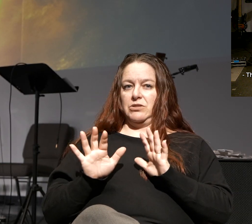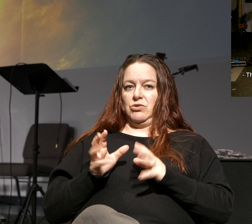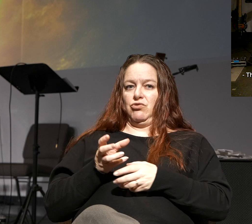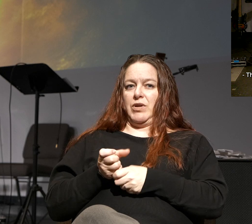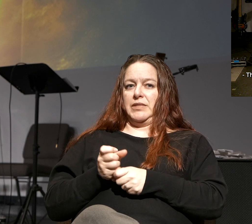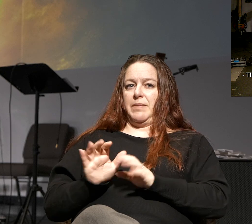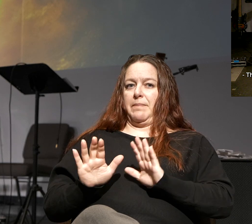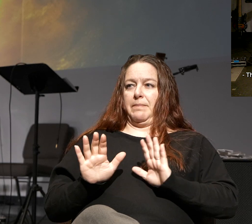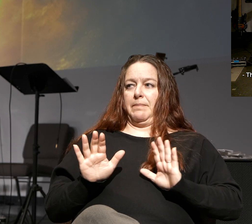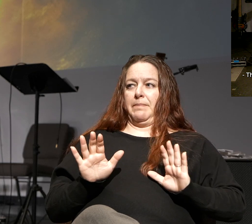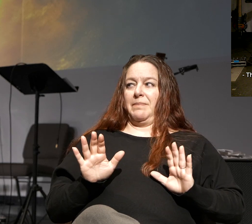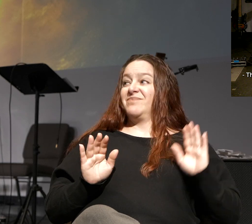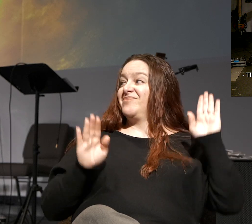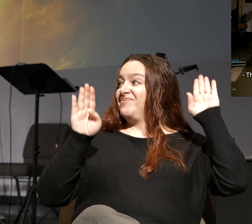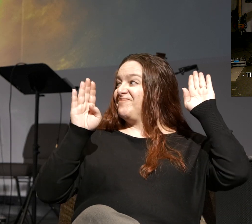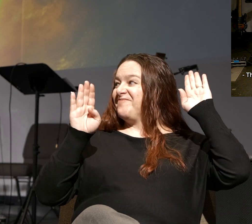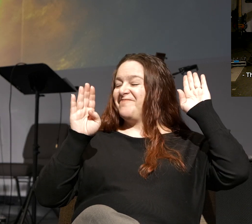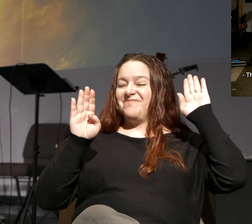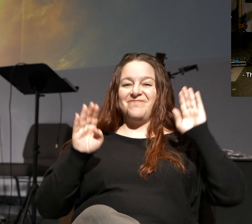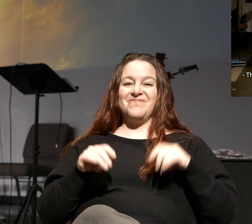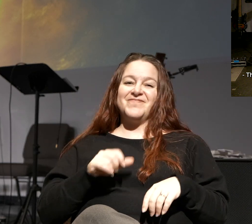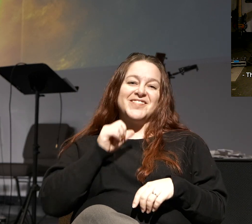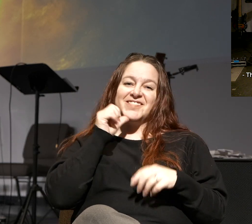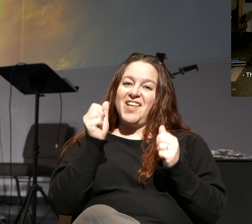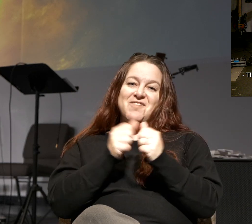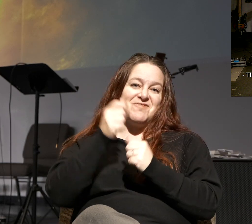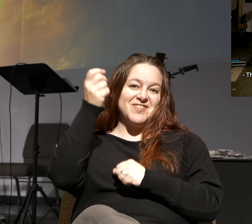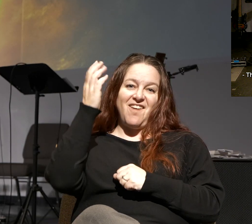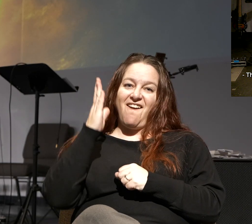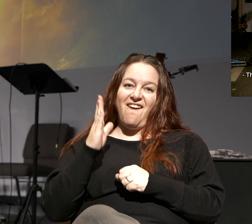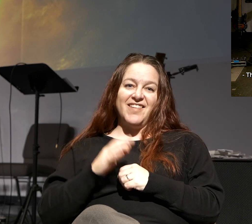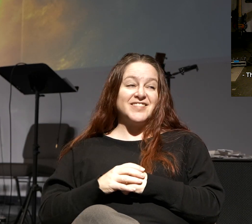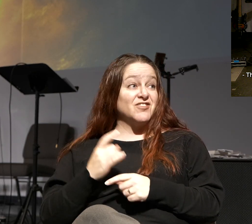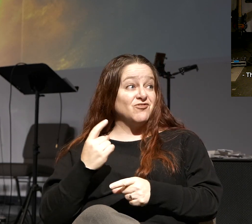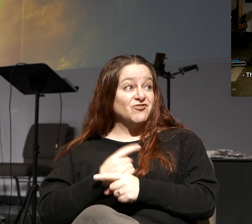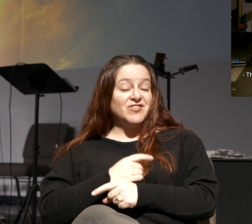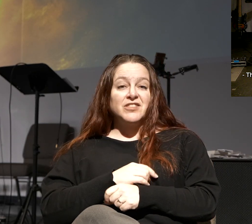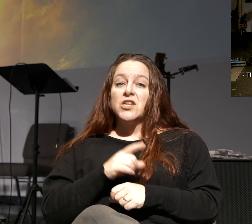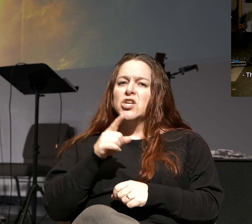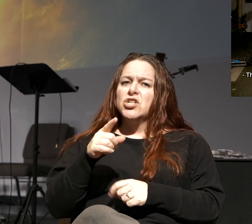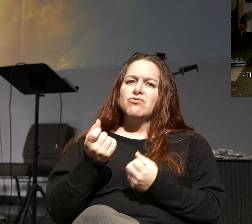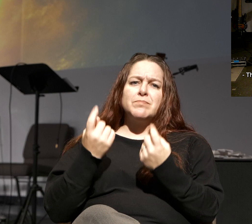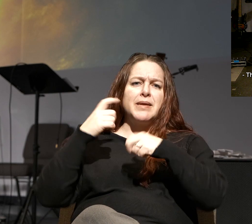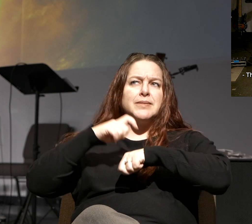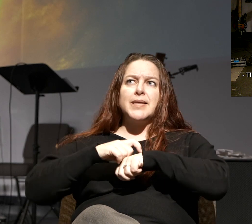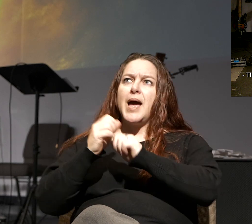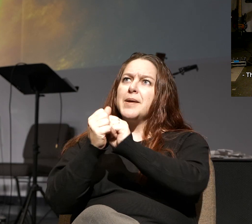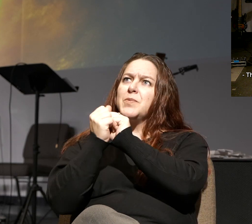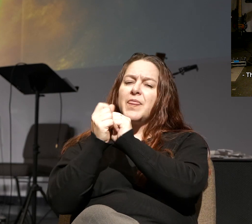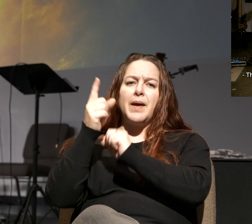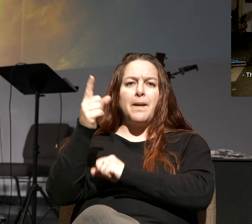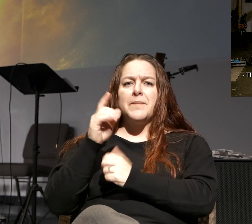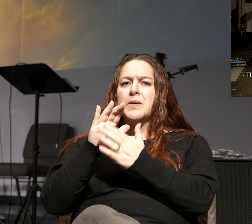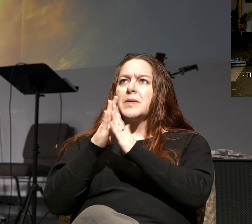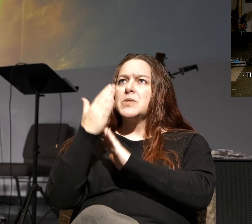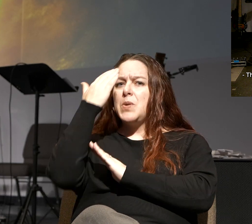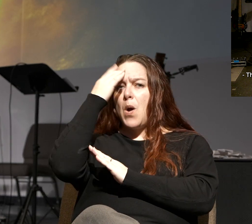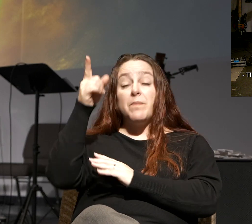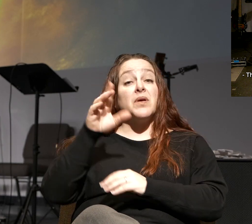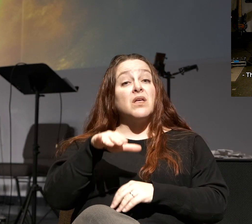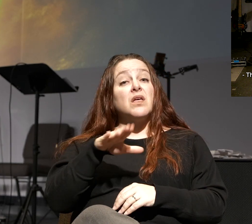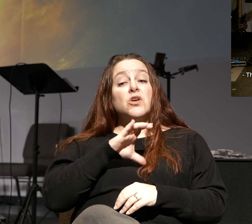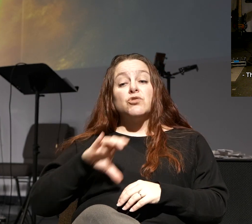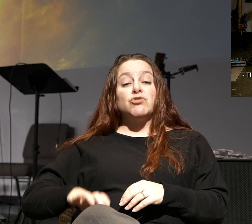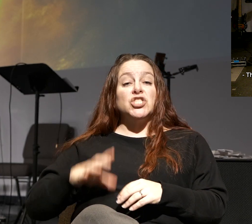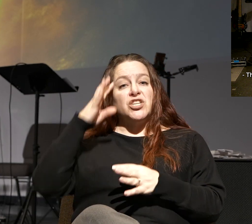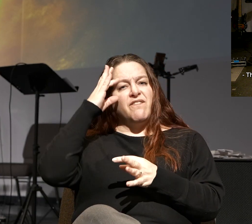Show of hands. Okay. That's not how it is with God. You spend time with God. You get to know God. By the way, Christian faith